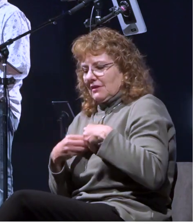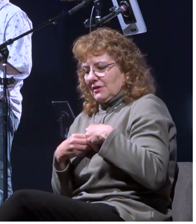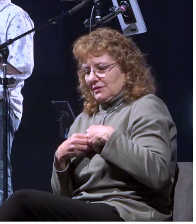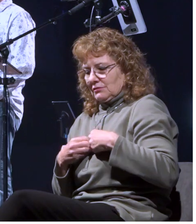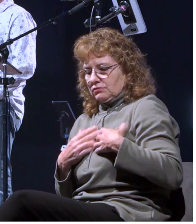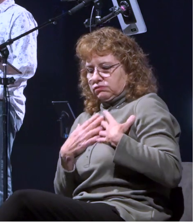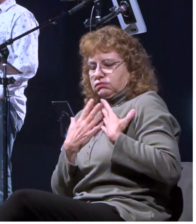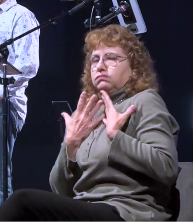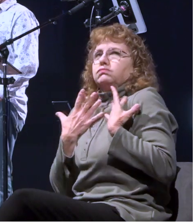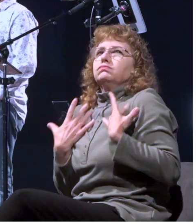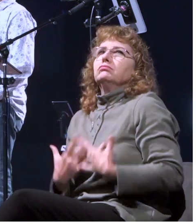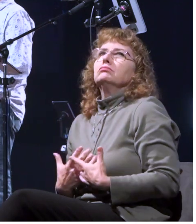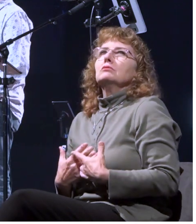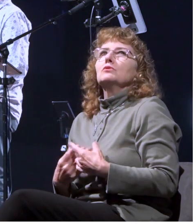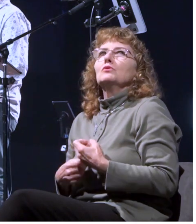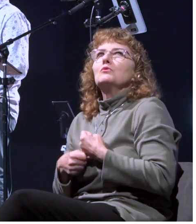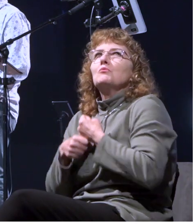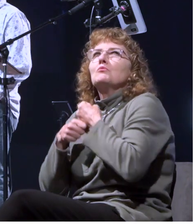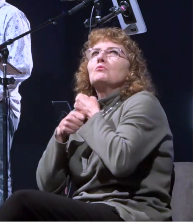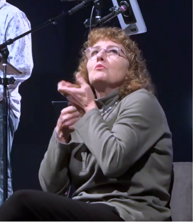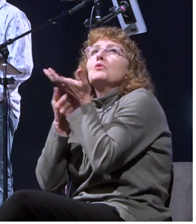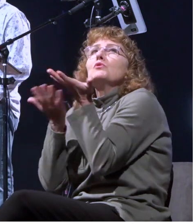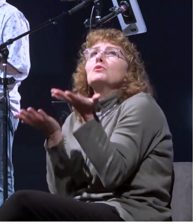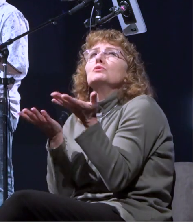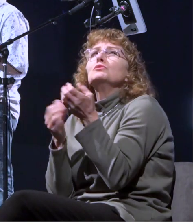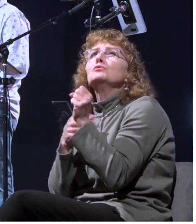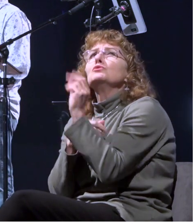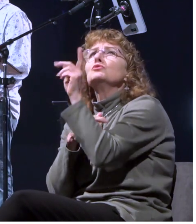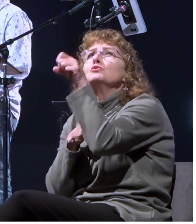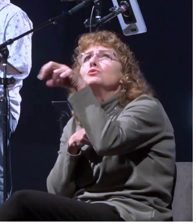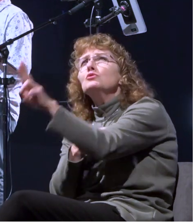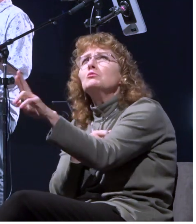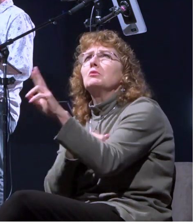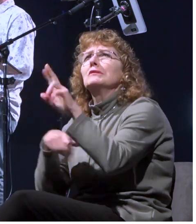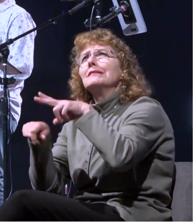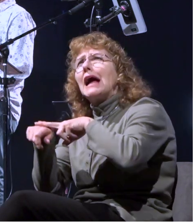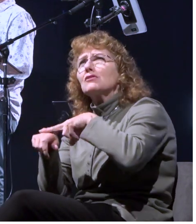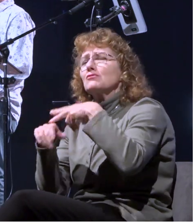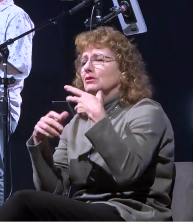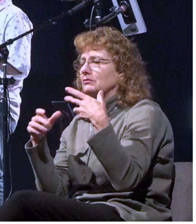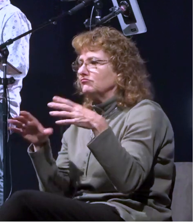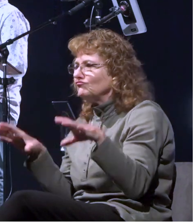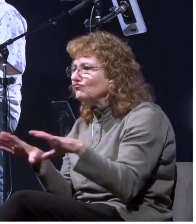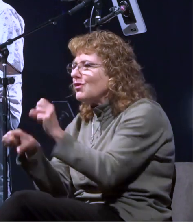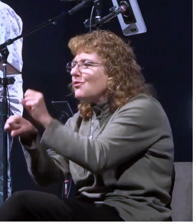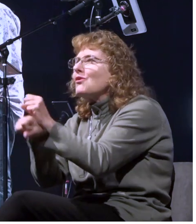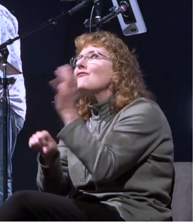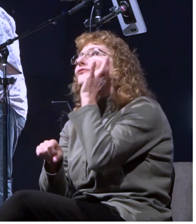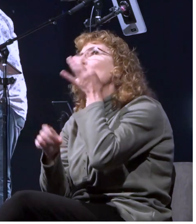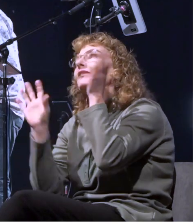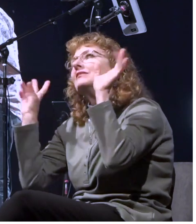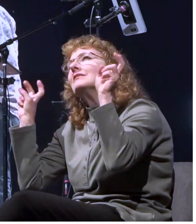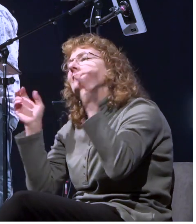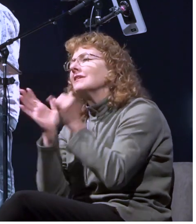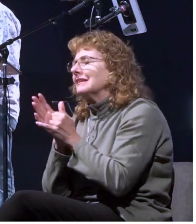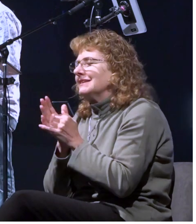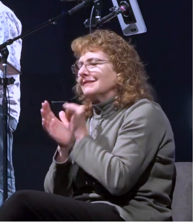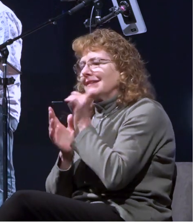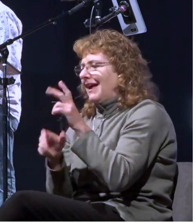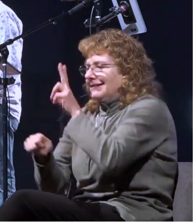cause us to produce uh supernatural fruit that that is foreign to our sinful flesh but uh lord